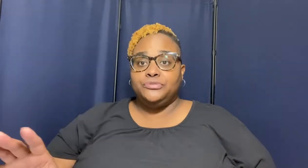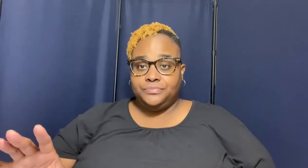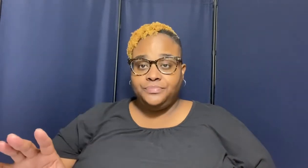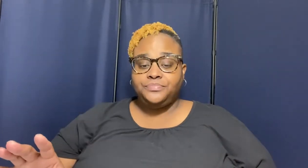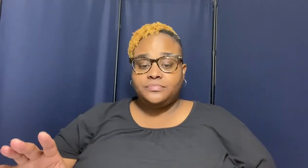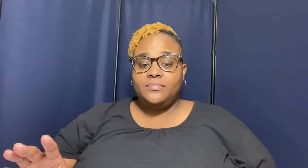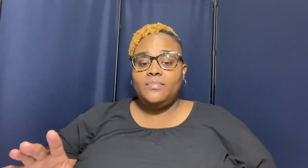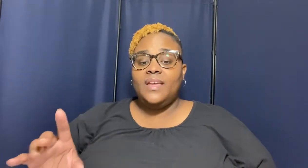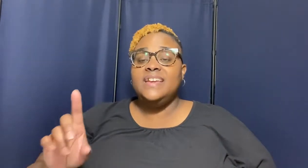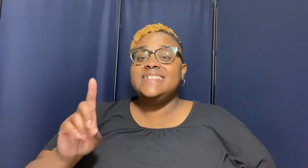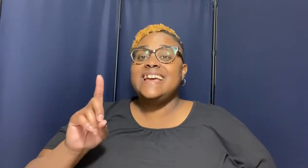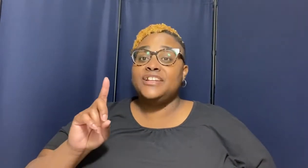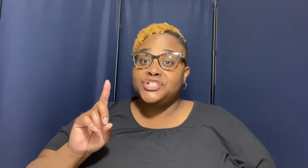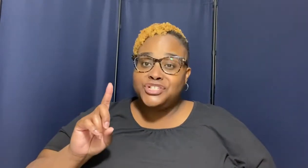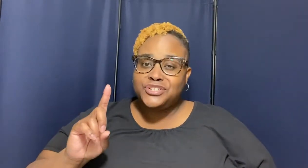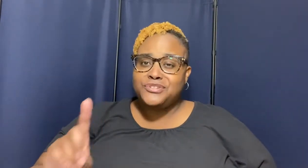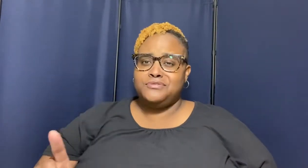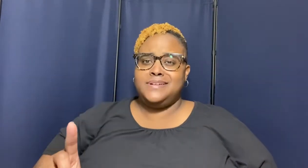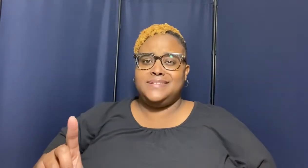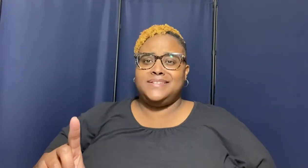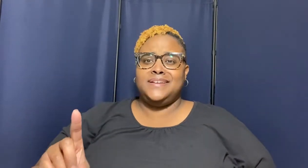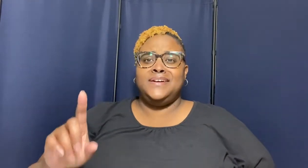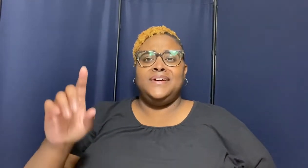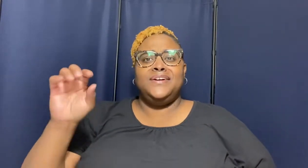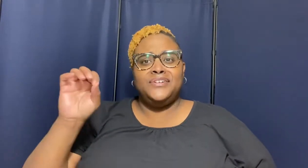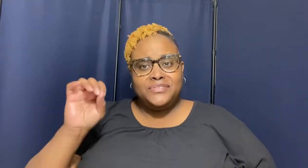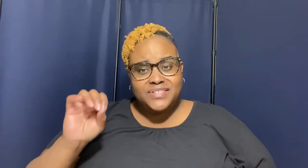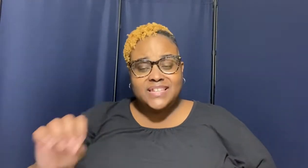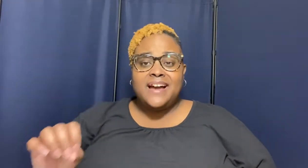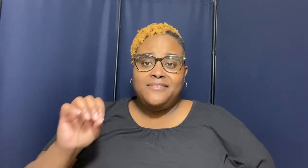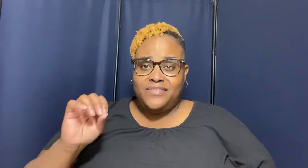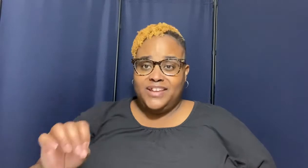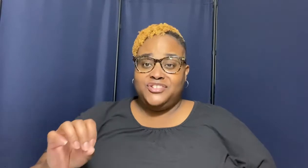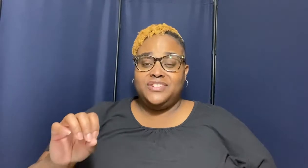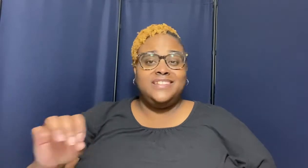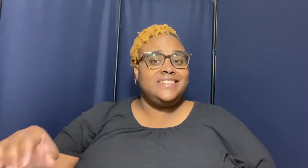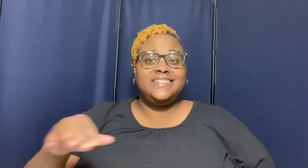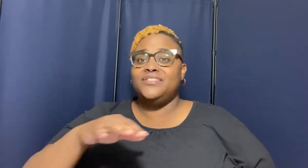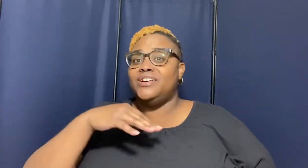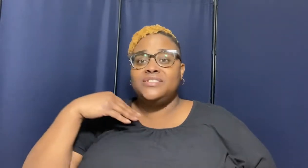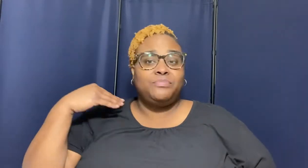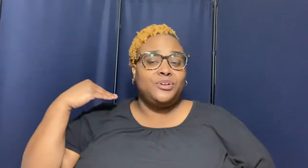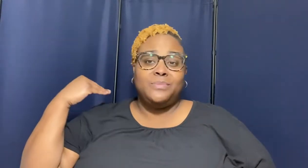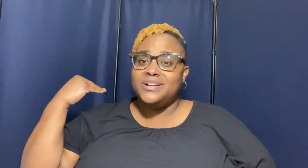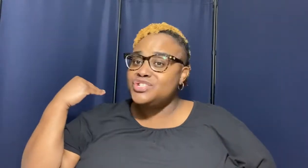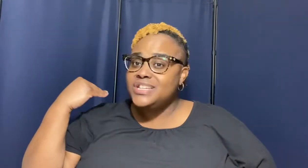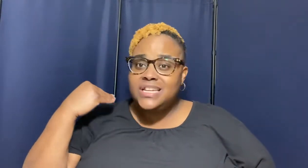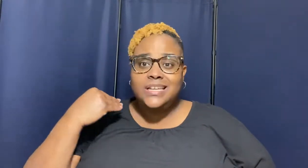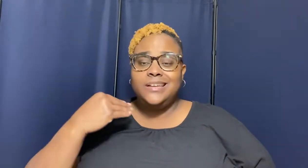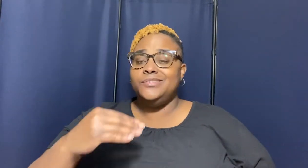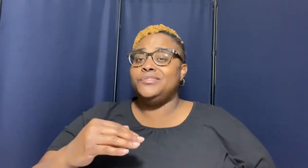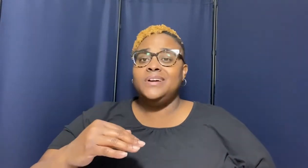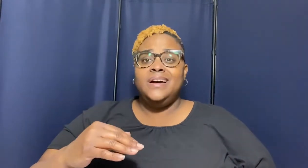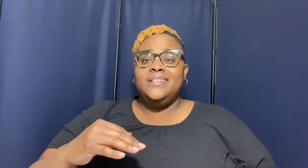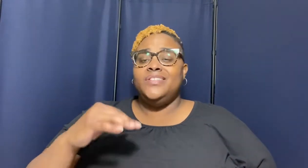is an assurance of salvation this is going to pretty much kill the